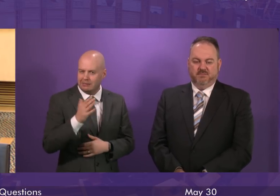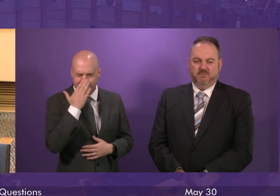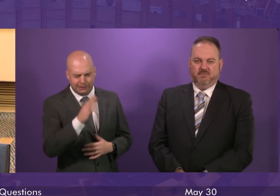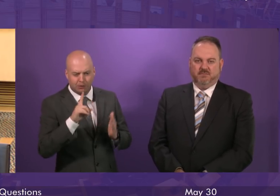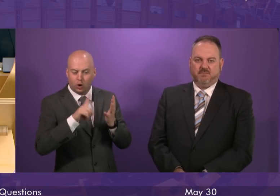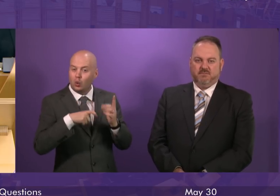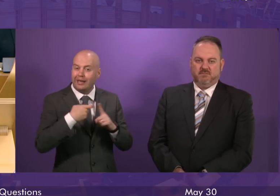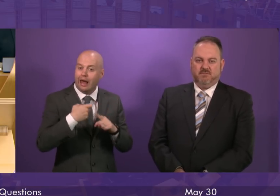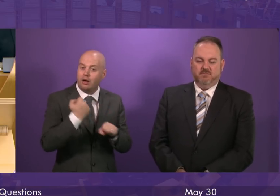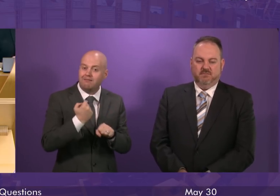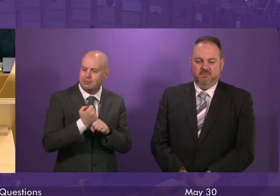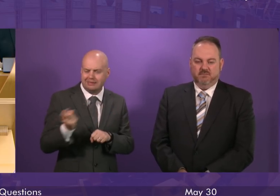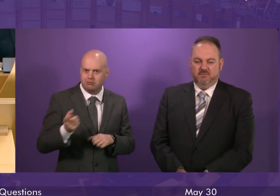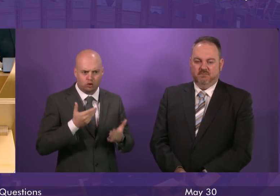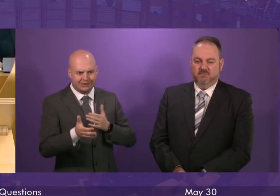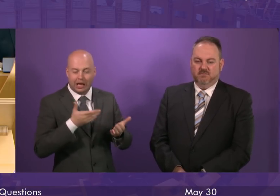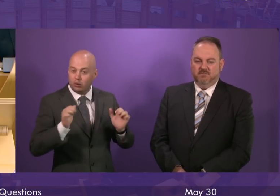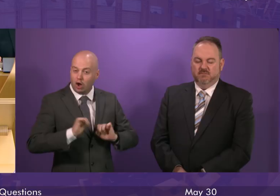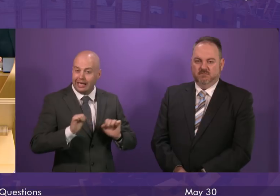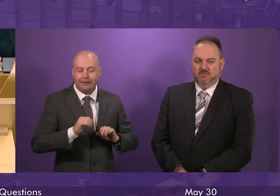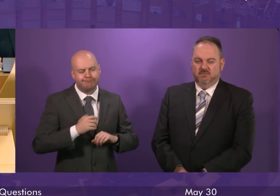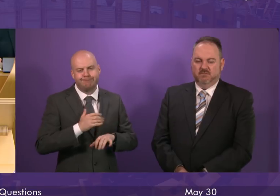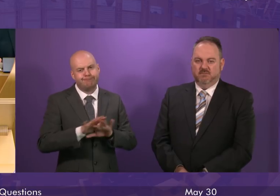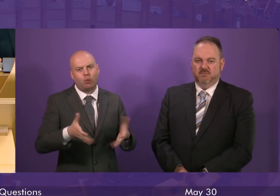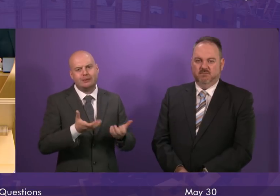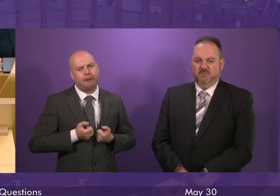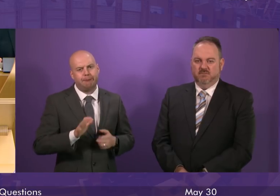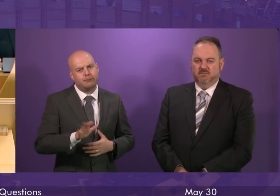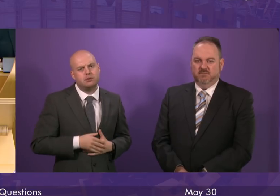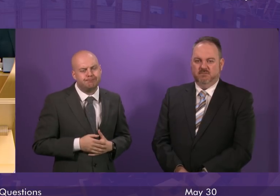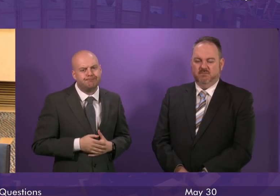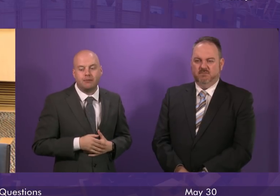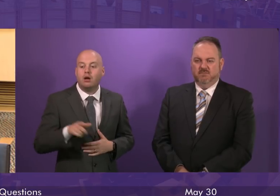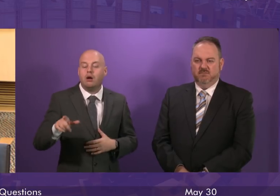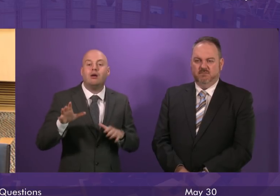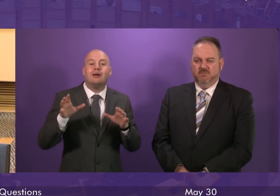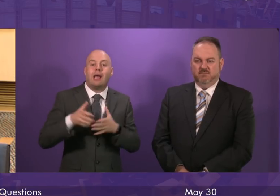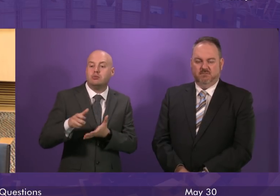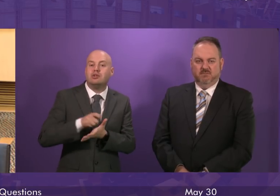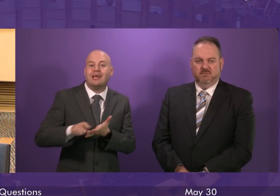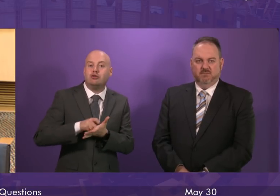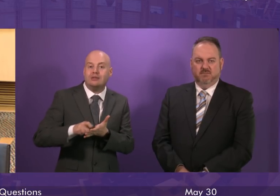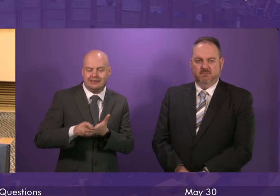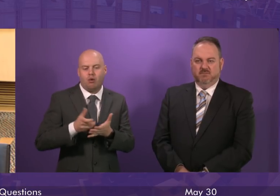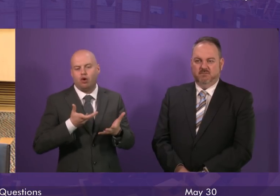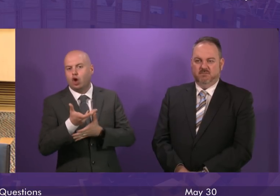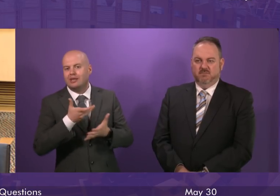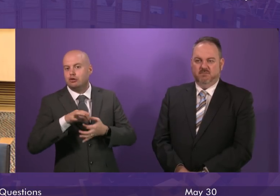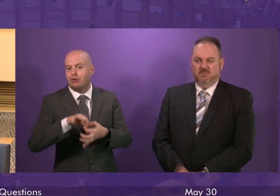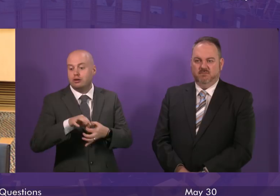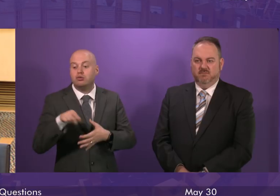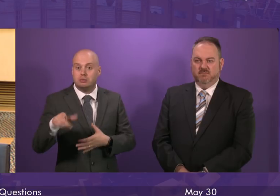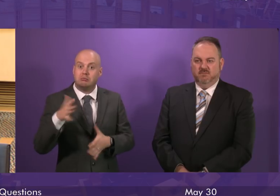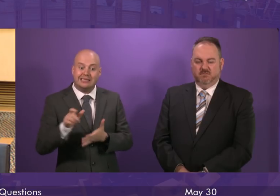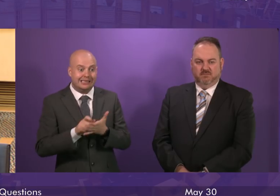no action to address this matter is unacceptable the cabinet secretary for constitutional relations wrote to the UK government in advance of the